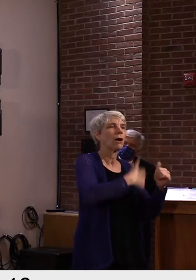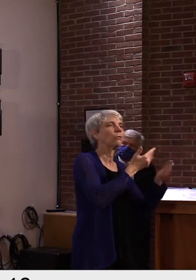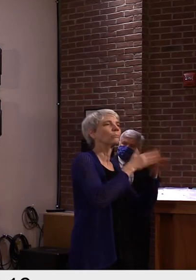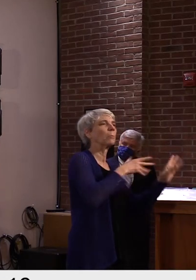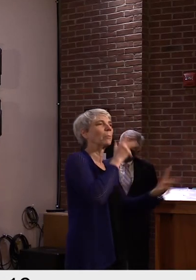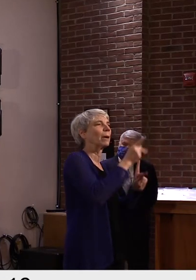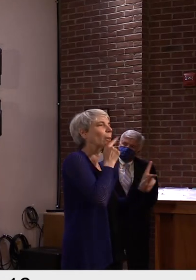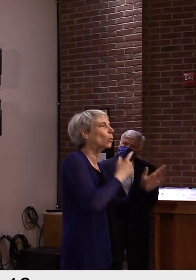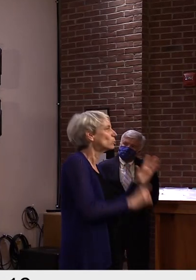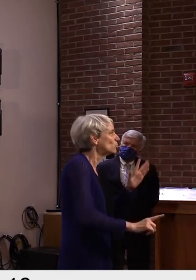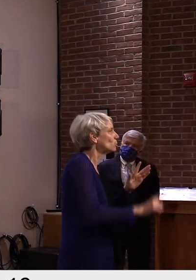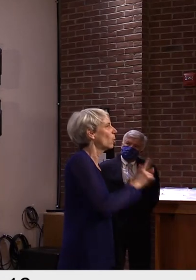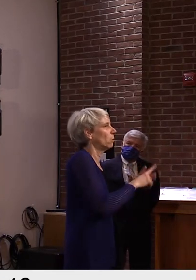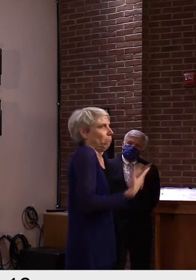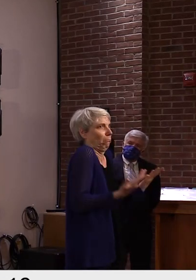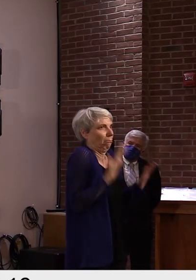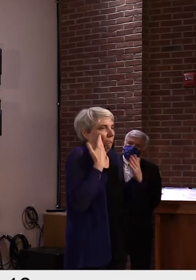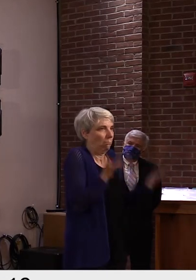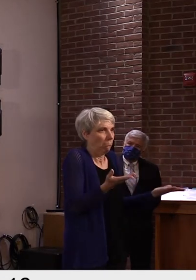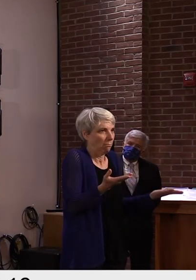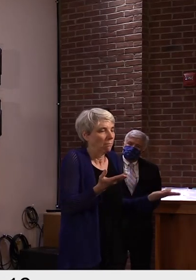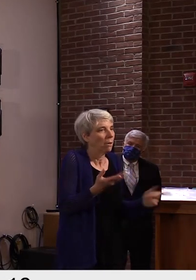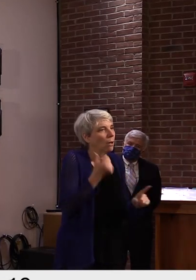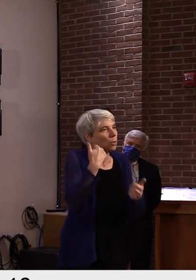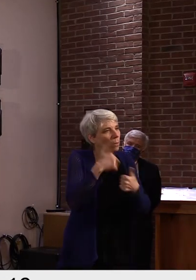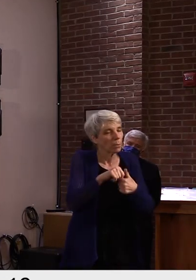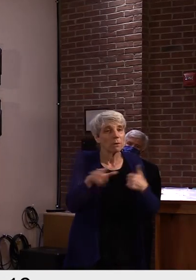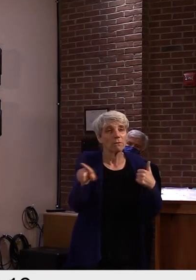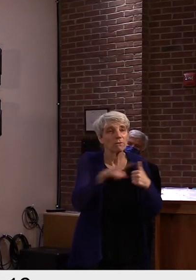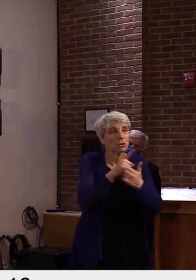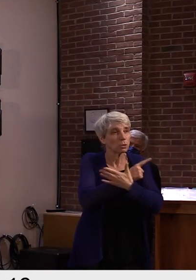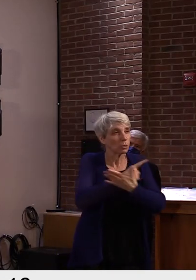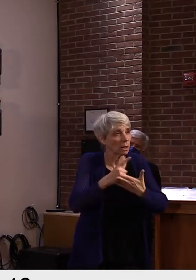arrived, they're on kind of a college campus quarantine.